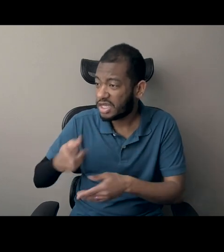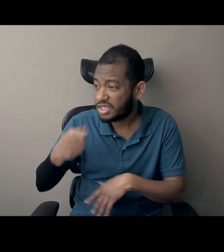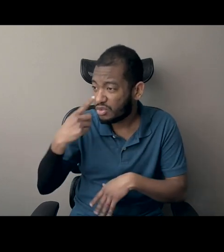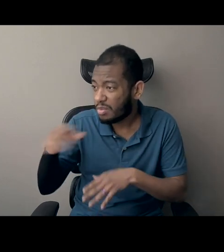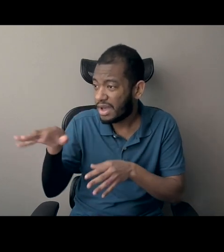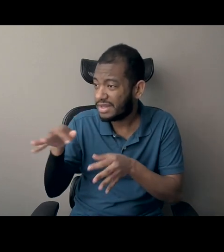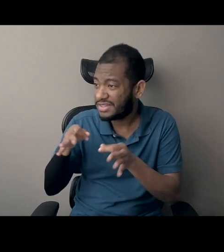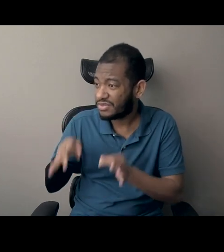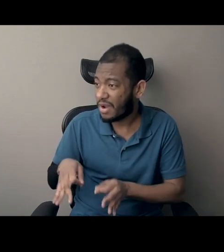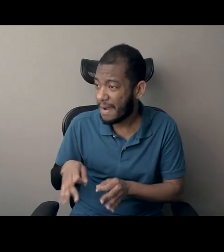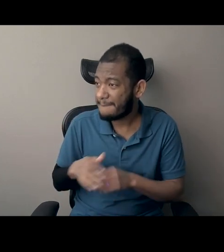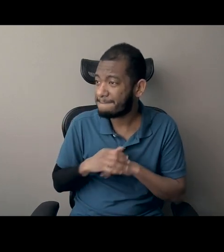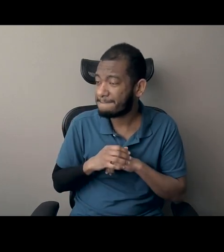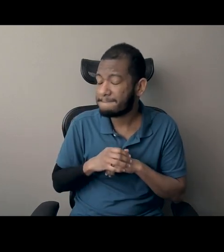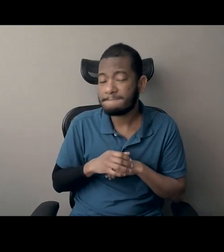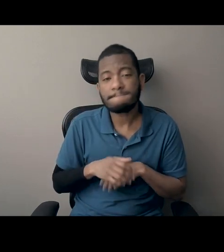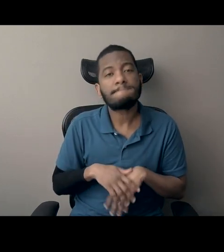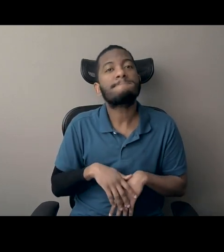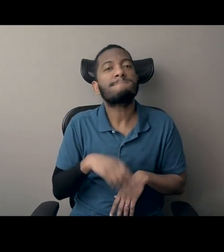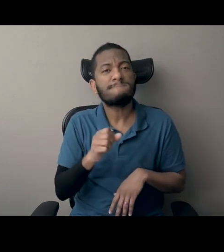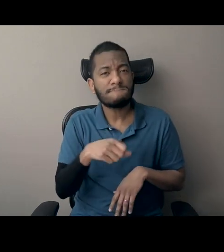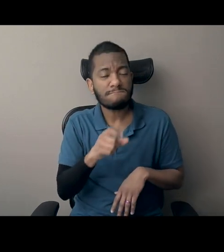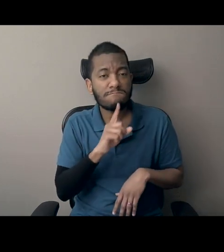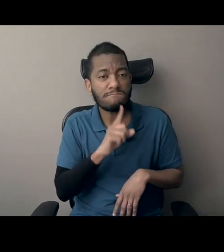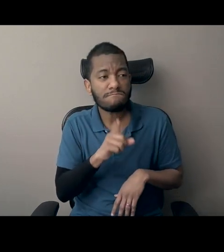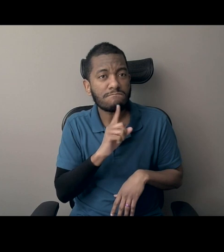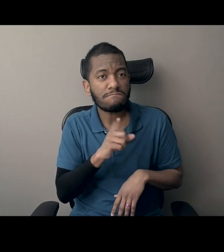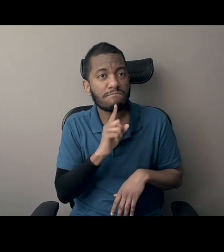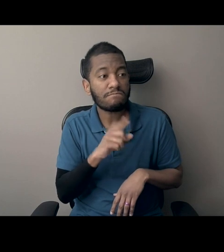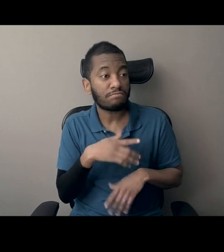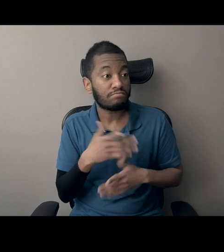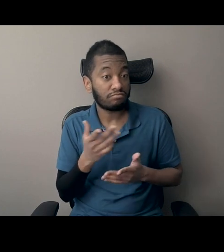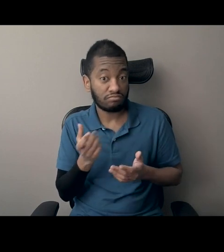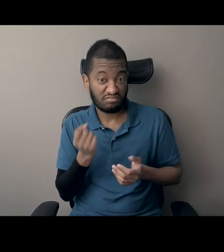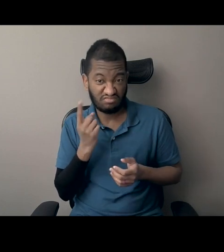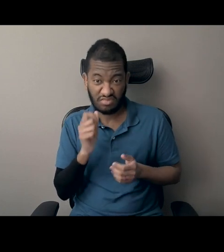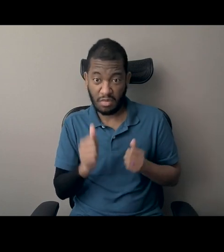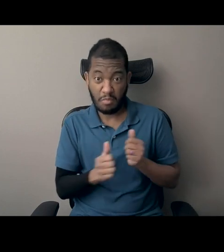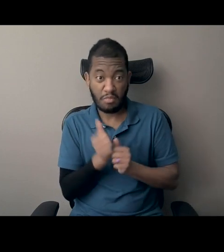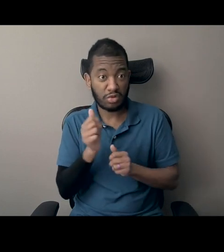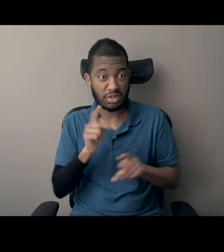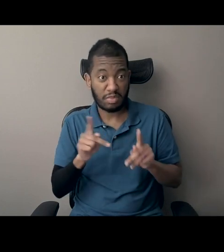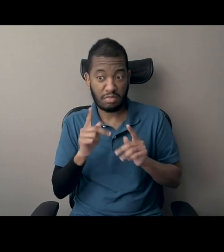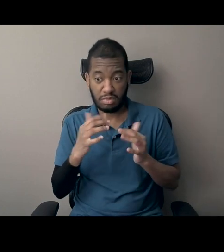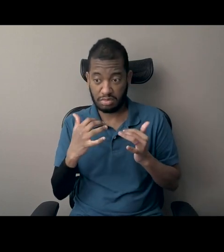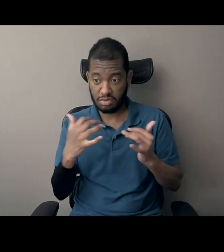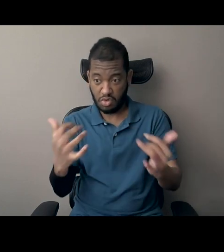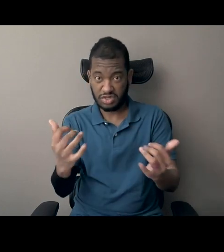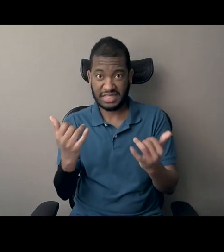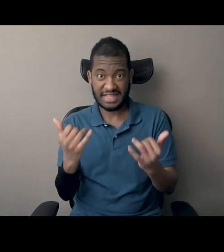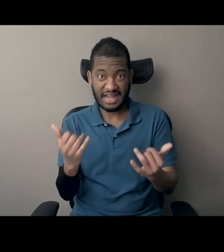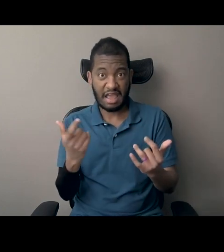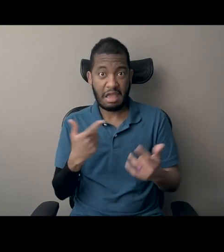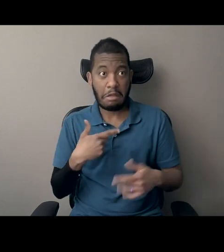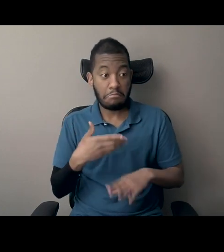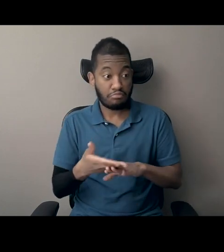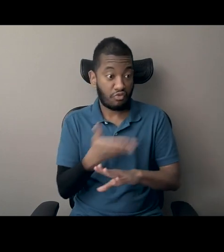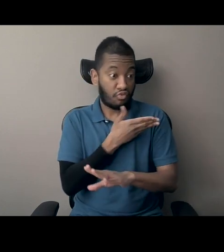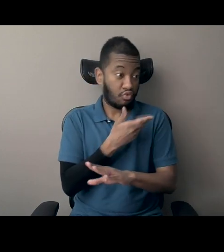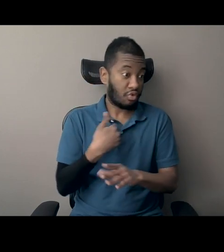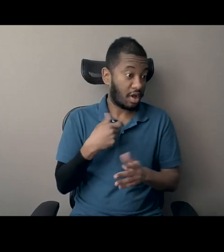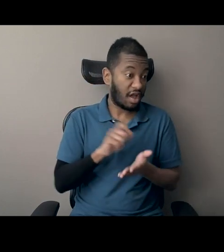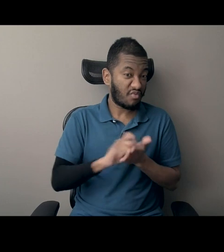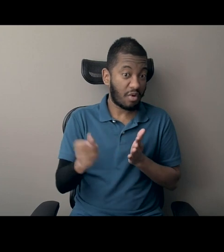worked on the book. Absolutely. So like most of the people in the audience tonight, I didn't really know that much about